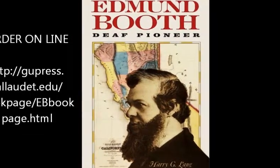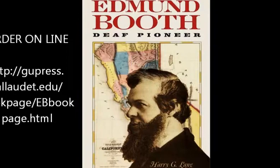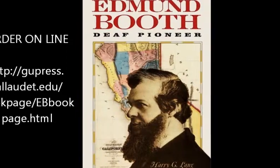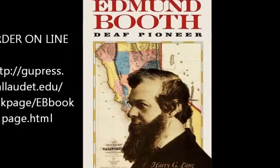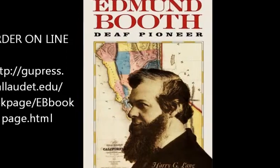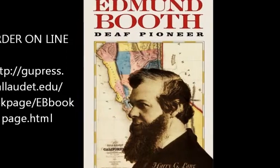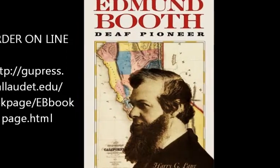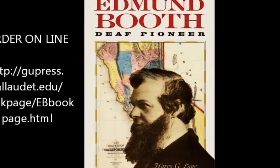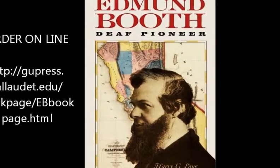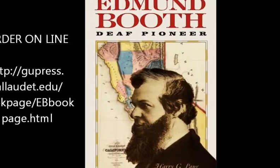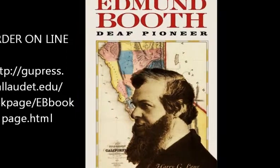your picture.